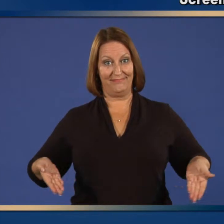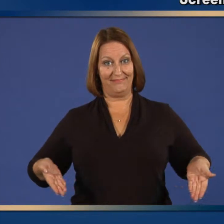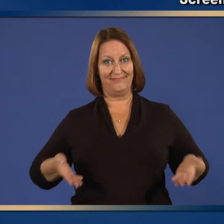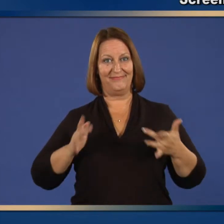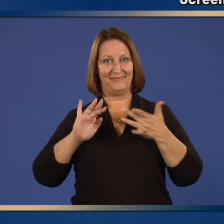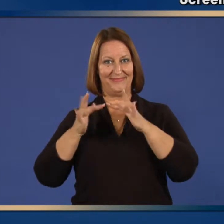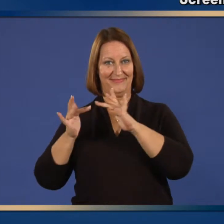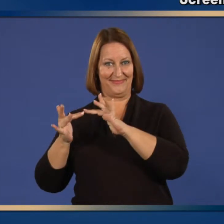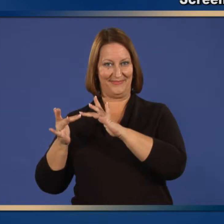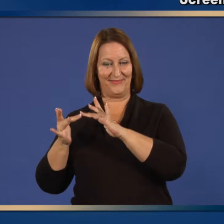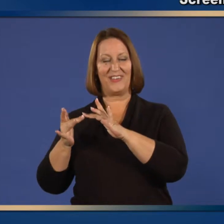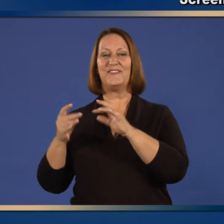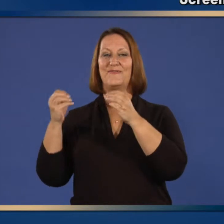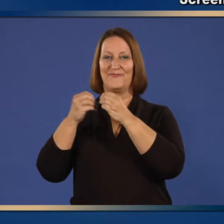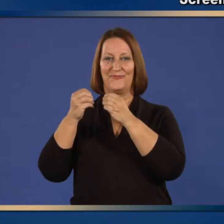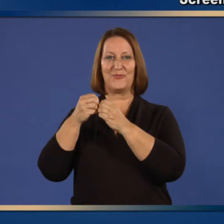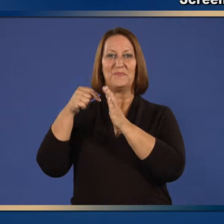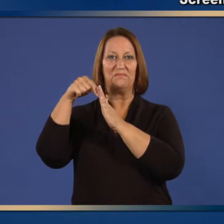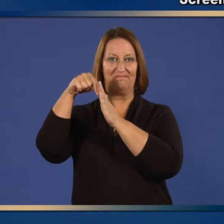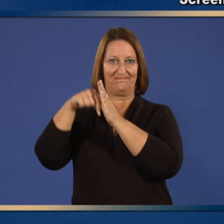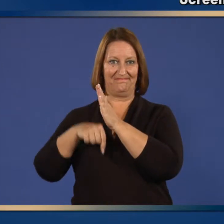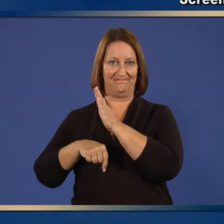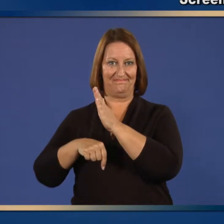Go to the website listed on the screen.